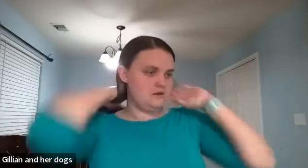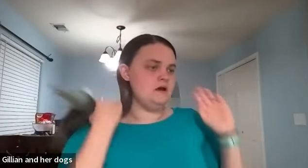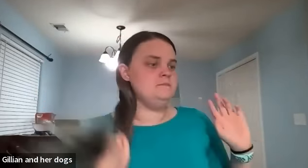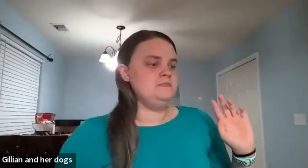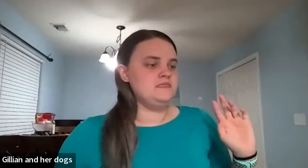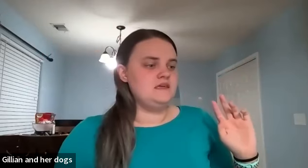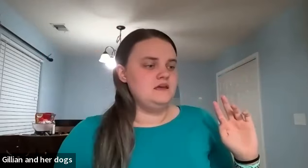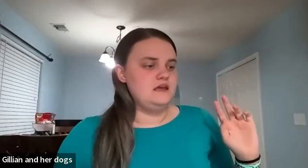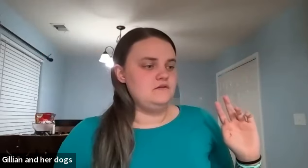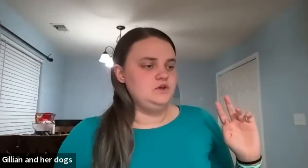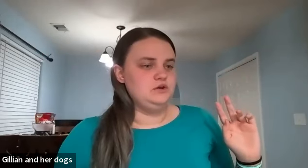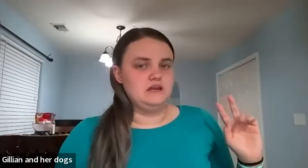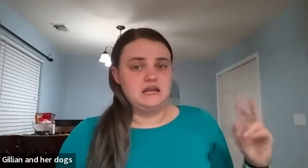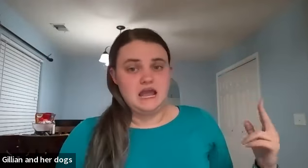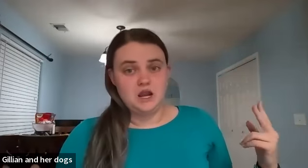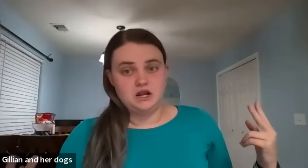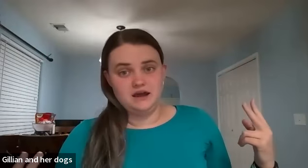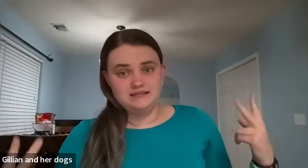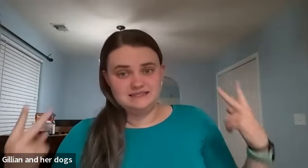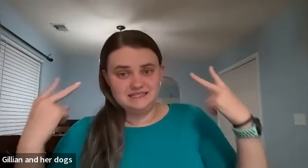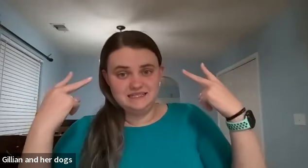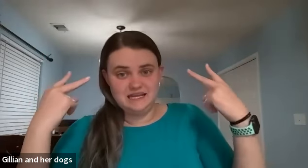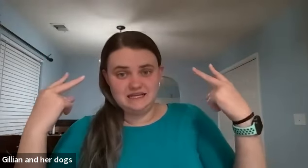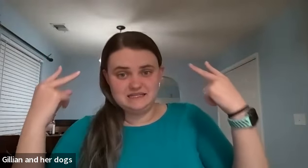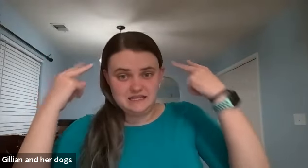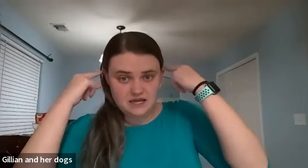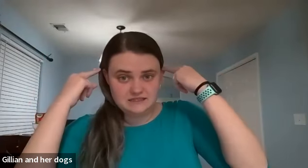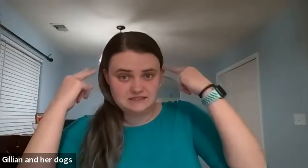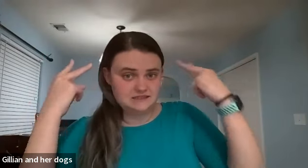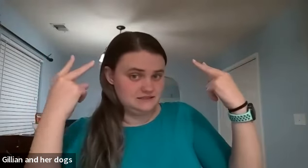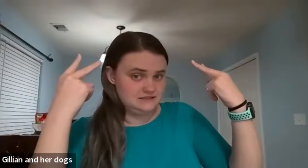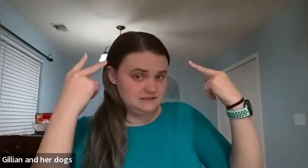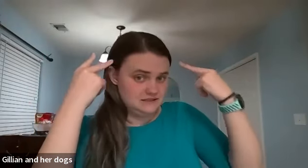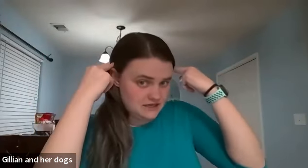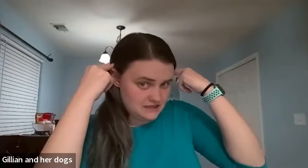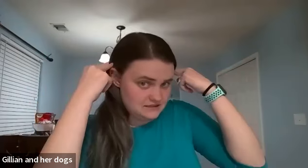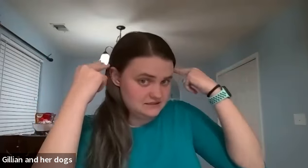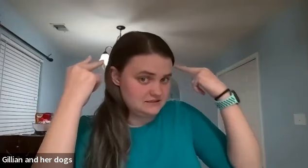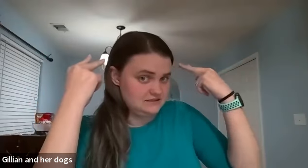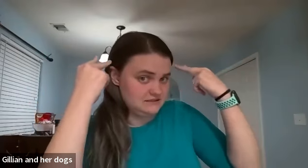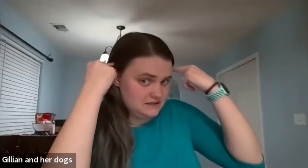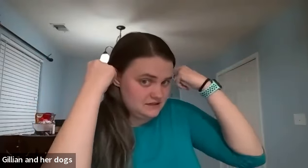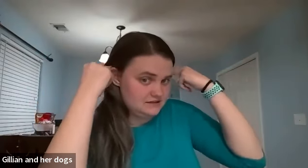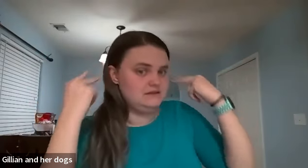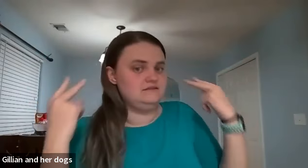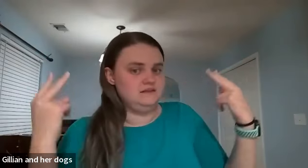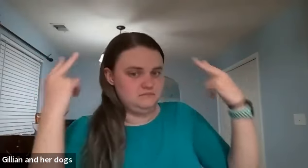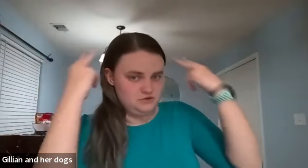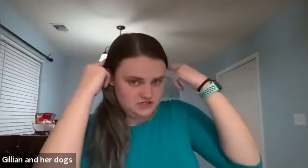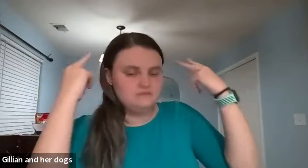if you're getting a haircut it's cut cut cut like motion cut